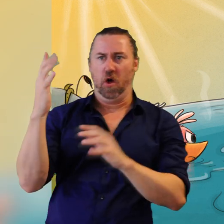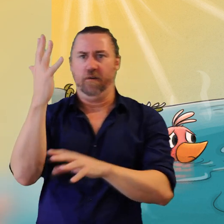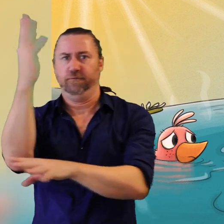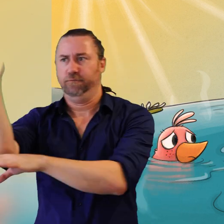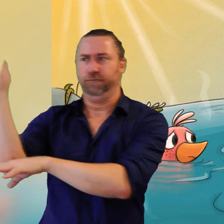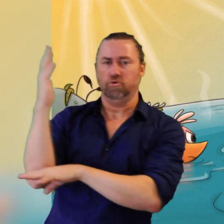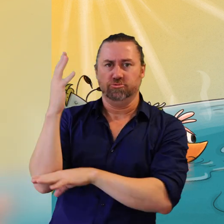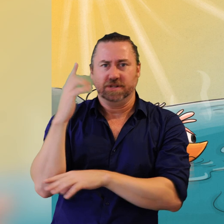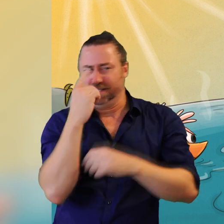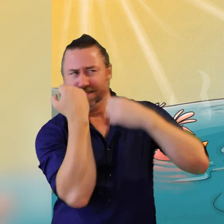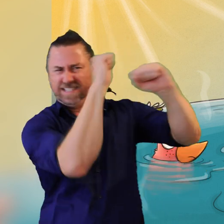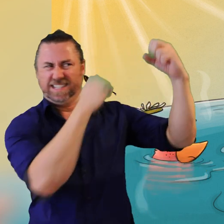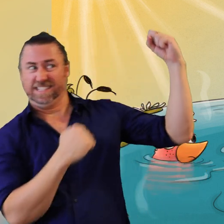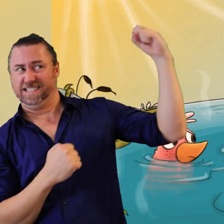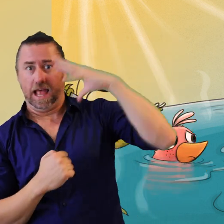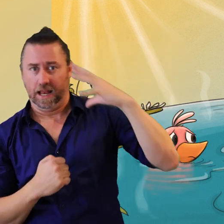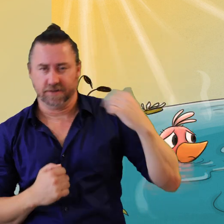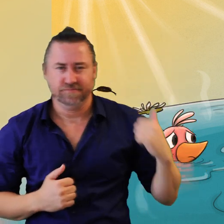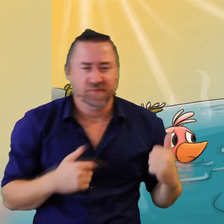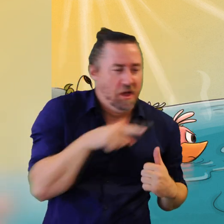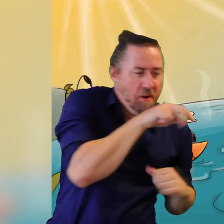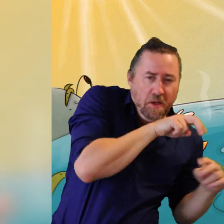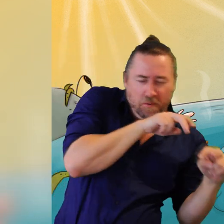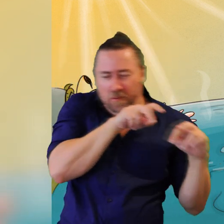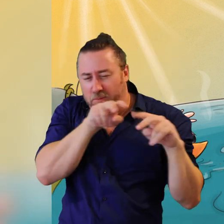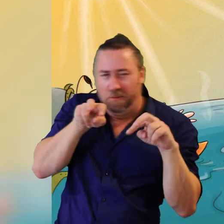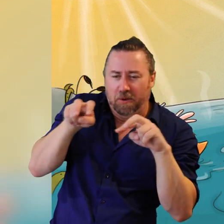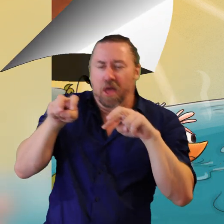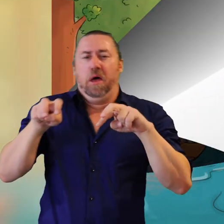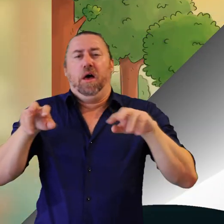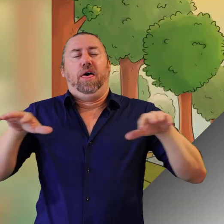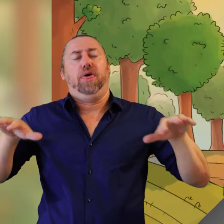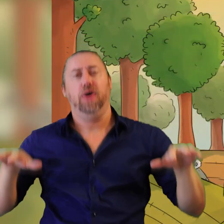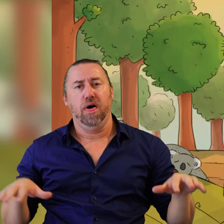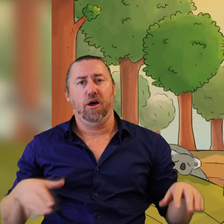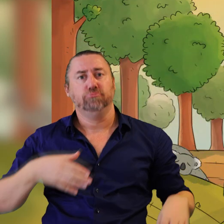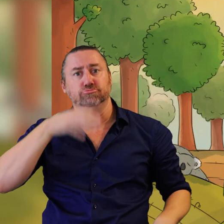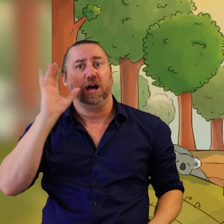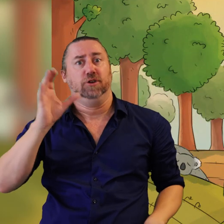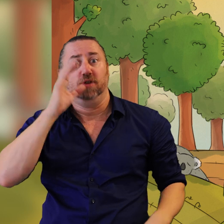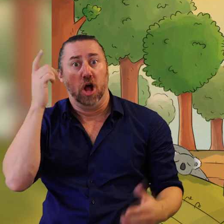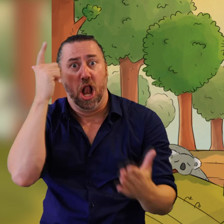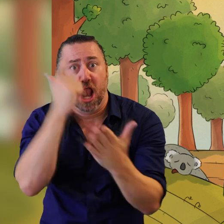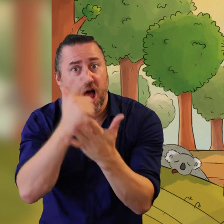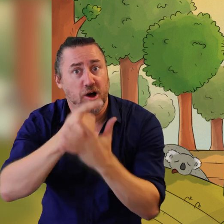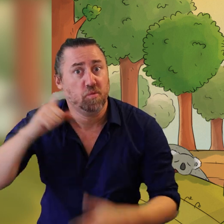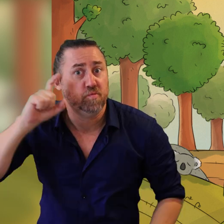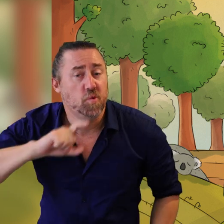said Mr Frog. Let's go into the forest. Birdie and Mr Frog found a shady place to lie down. They drank